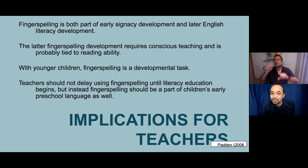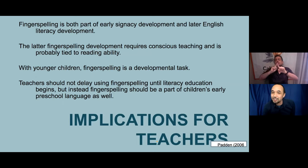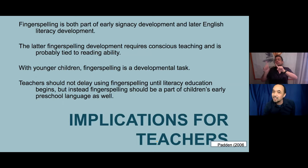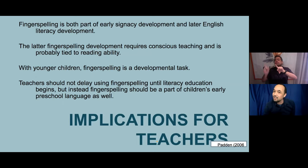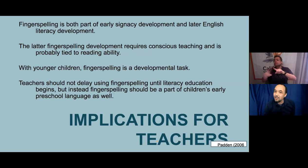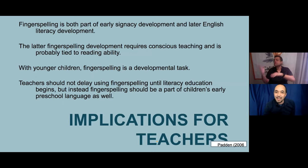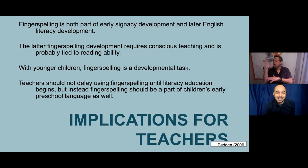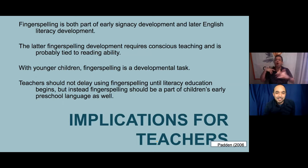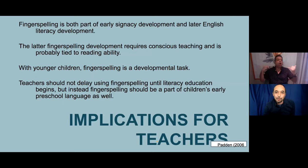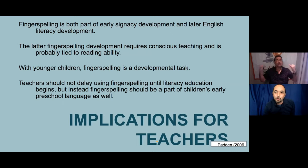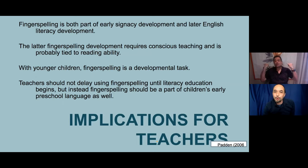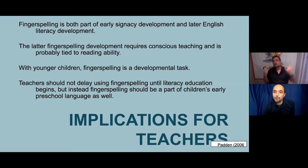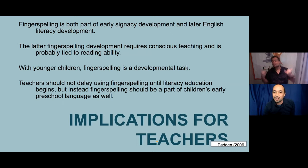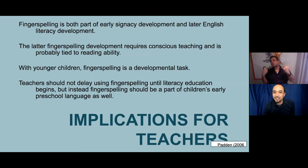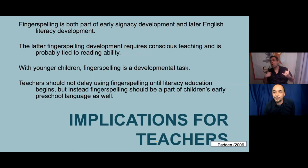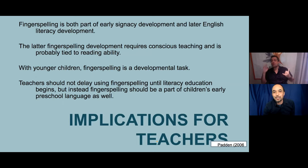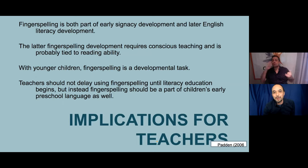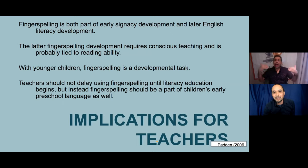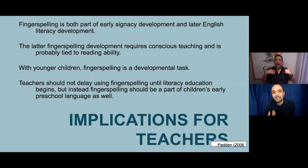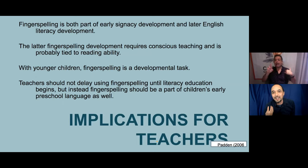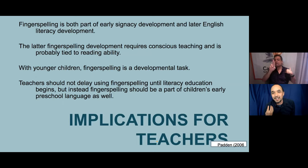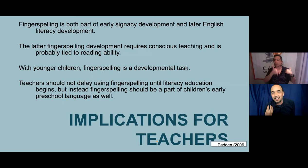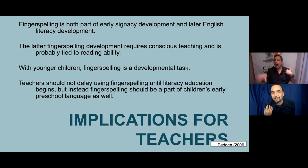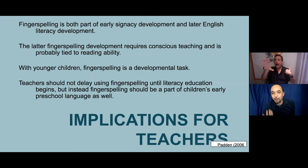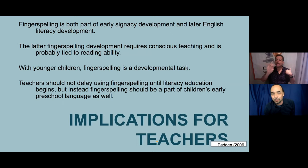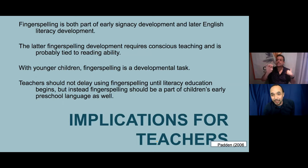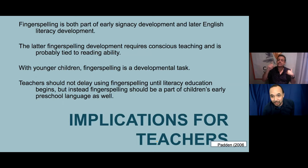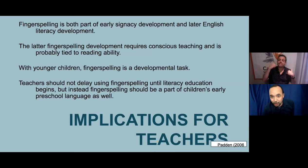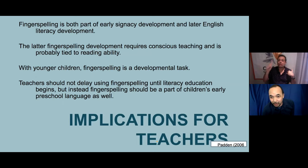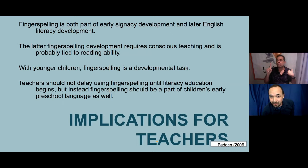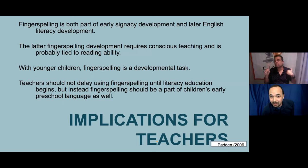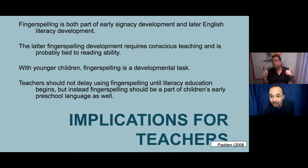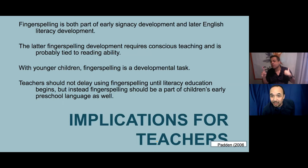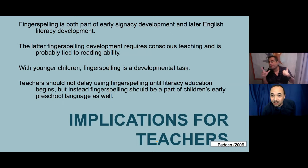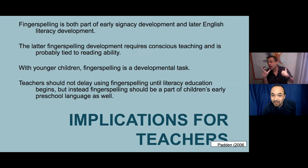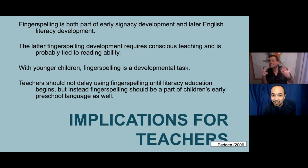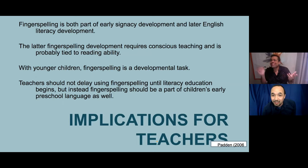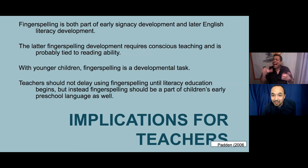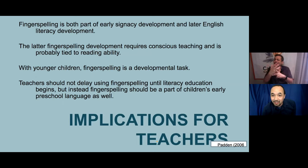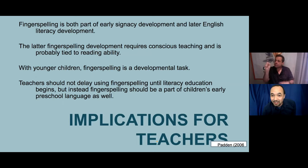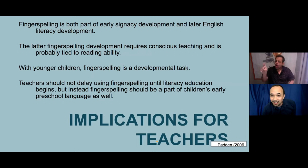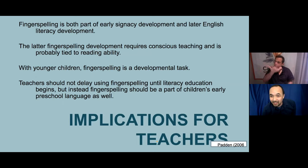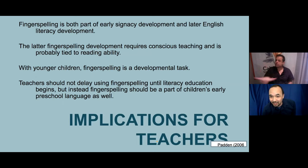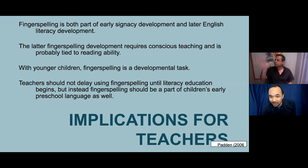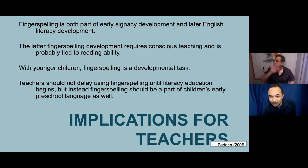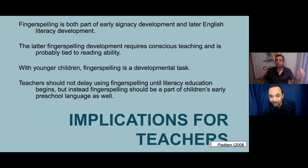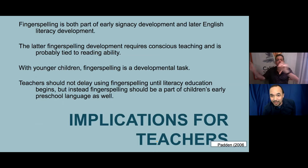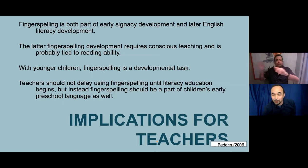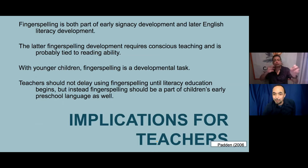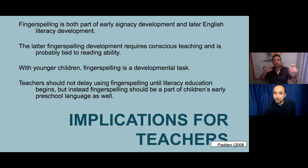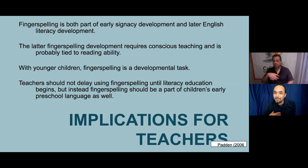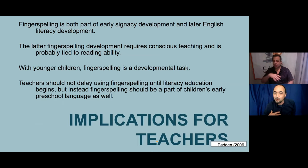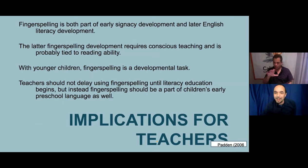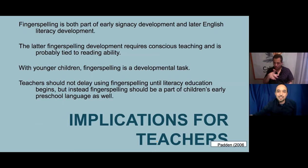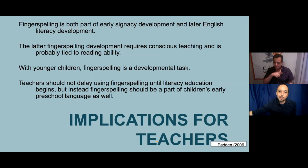English. ASL incorporates fingerspelling and fingerspelled handshapes. You know, you're